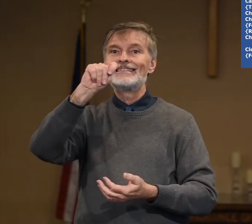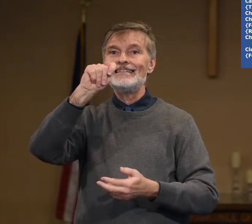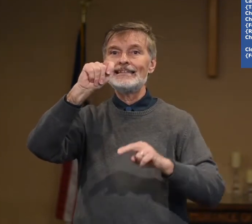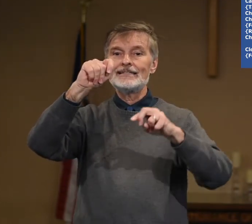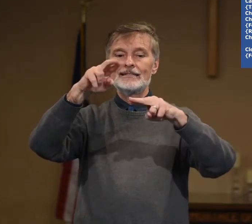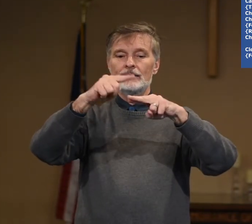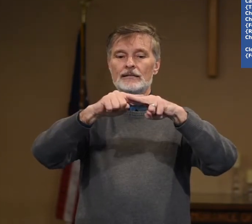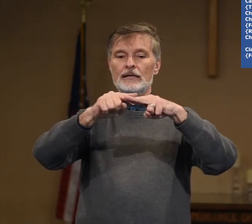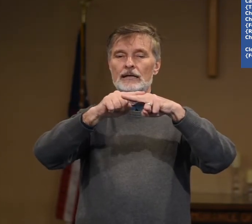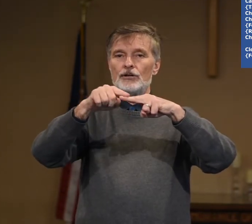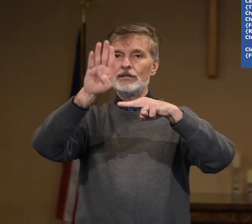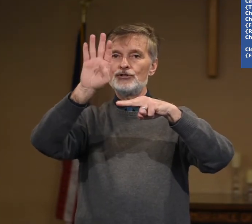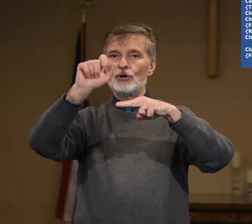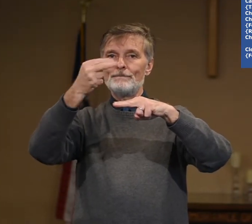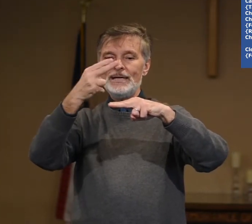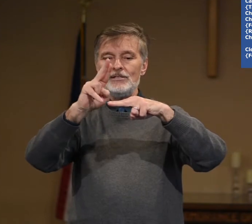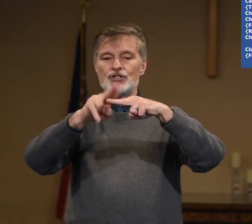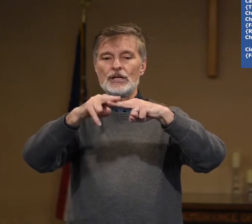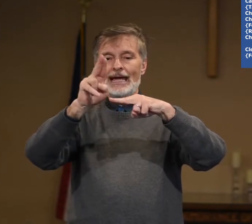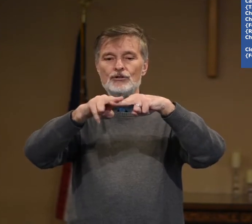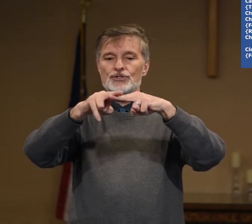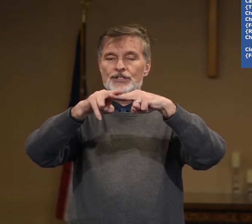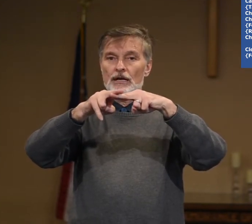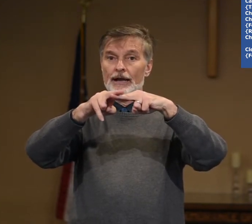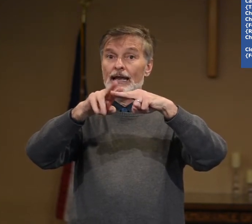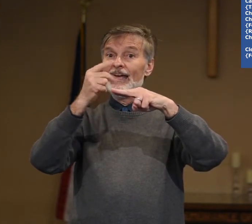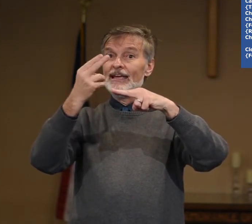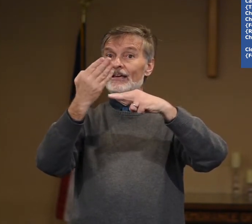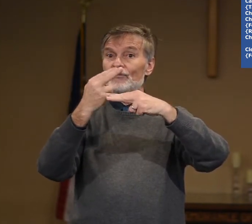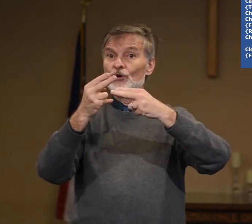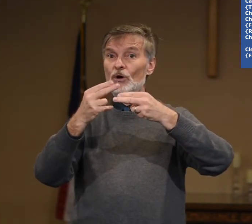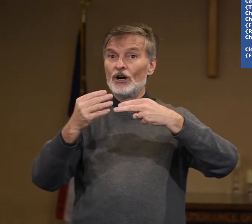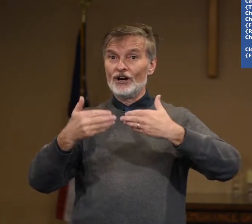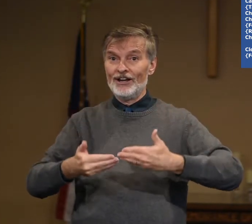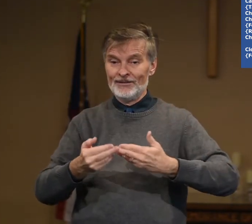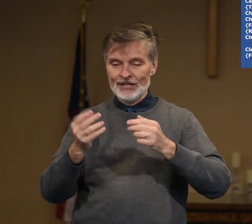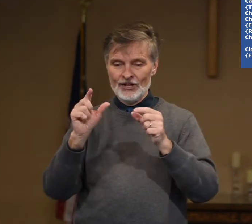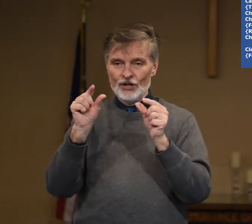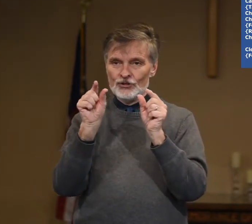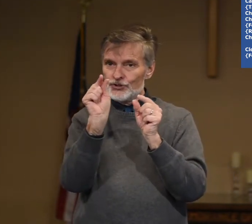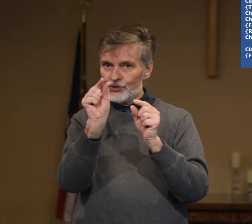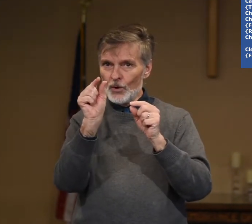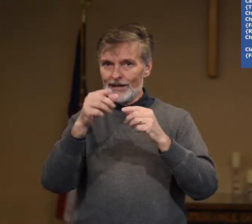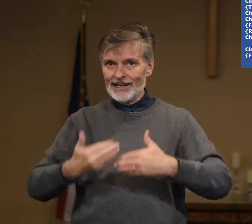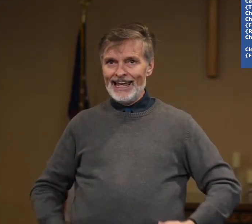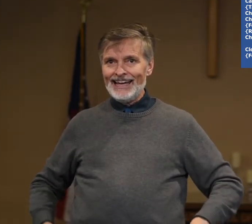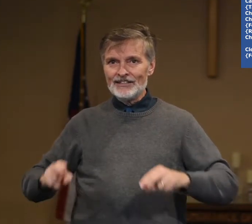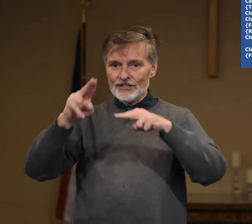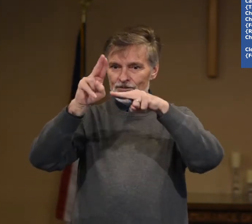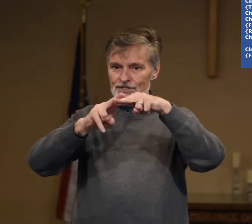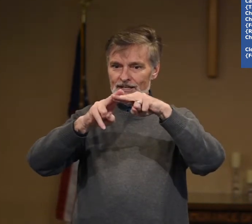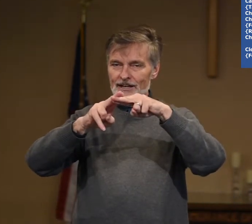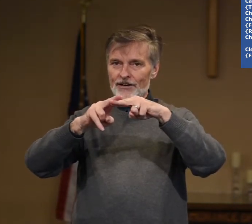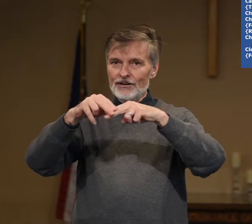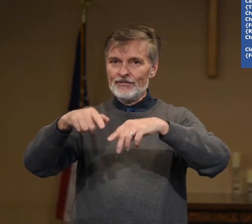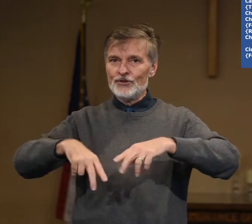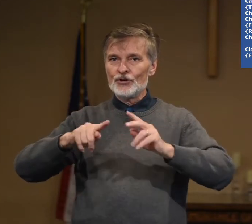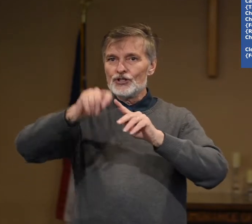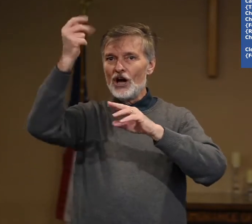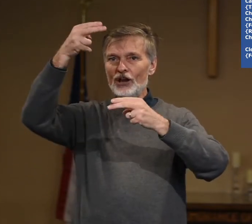Sit. Here is your bench and you sit on it. If you are short legged, you sit here. If you're taller,